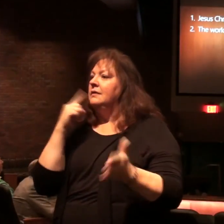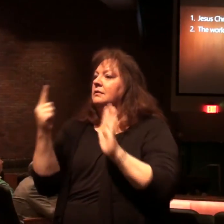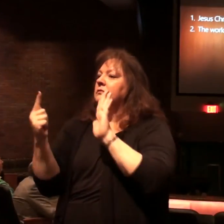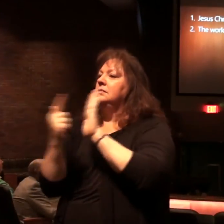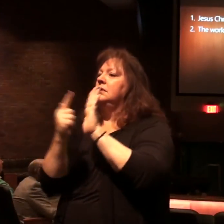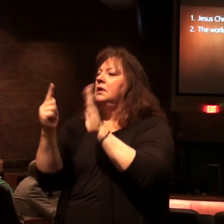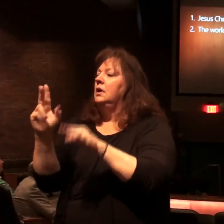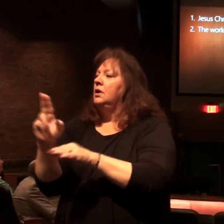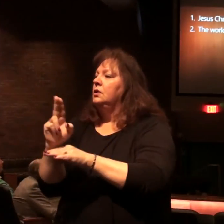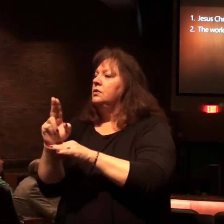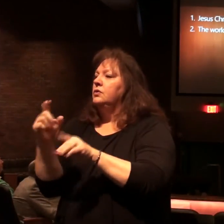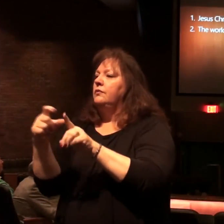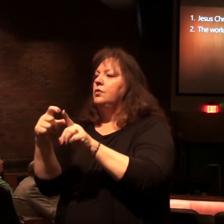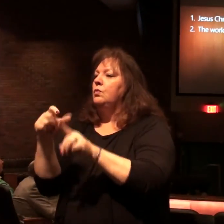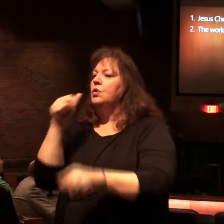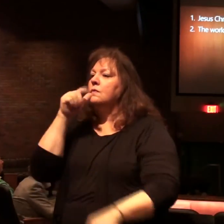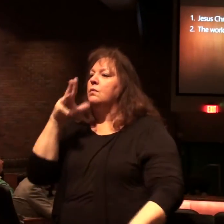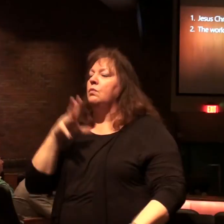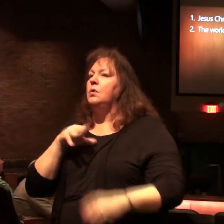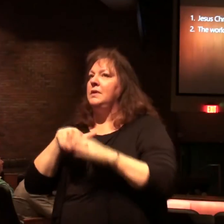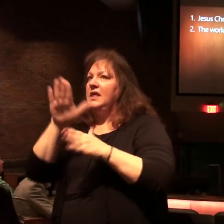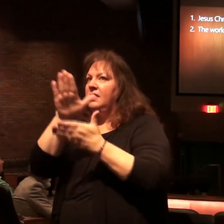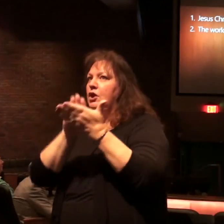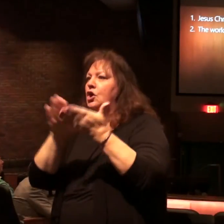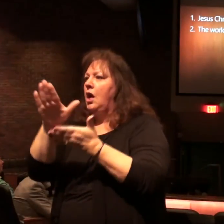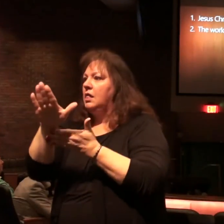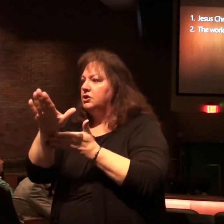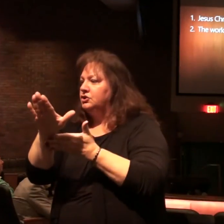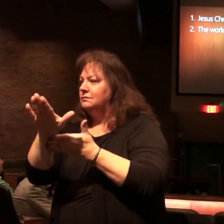ban the use of the word woman in their college